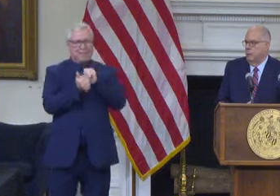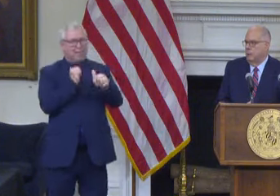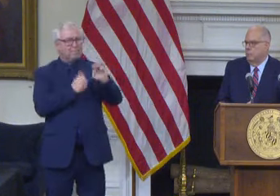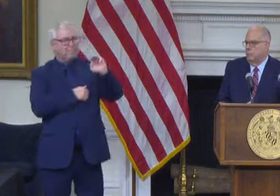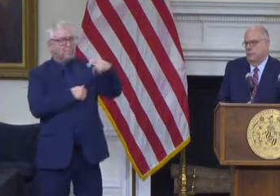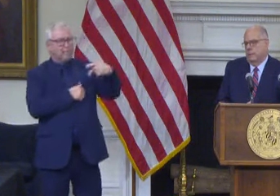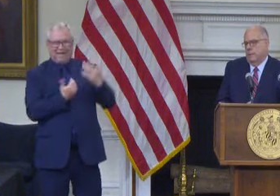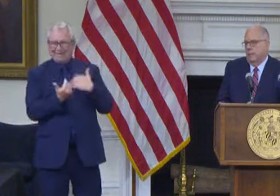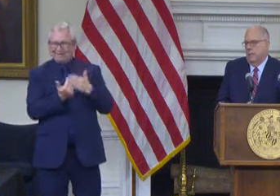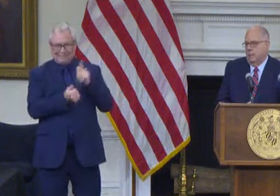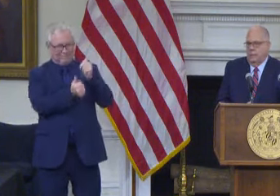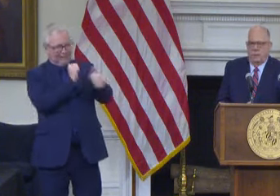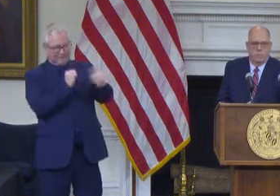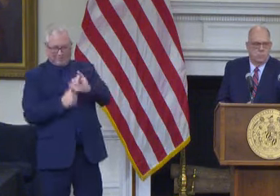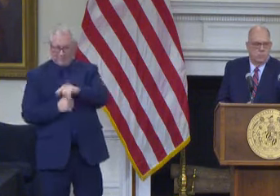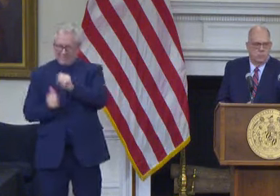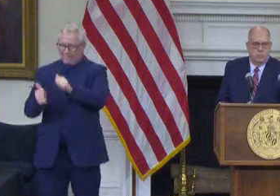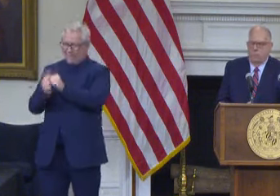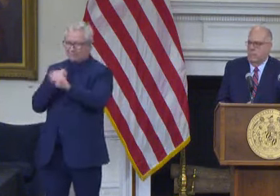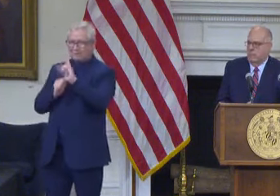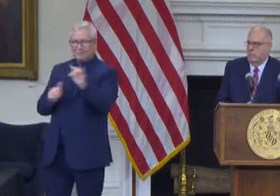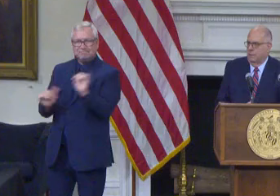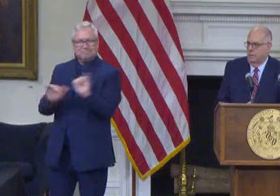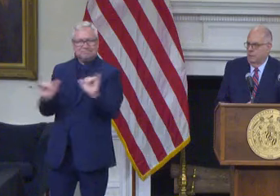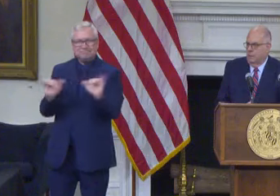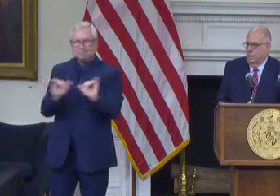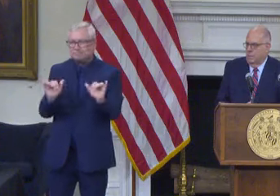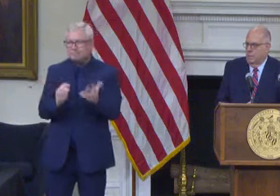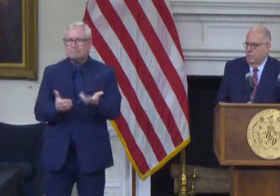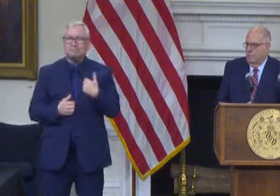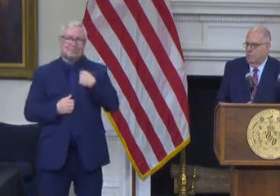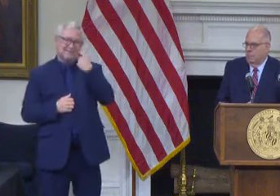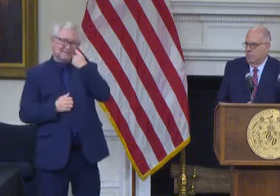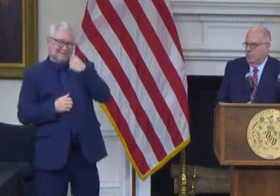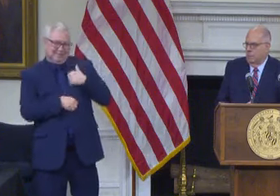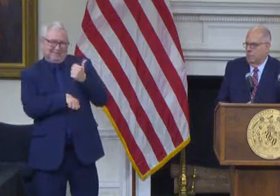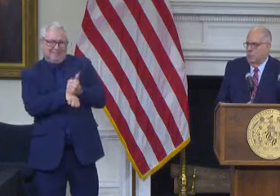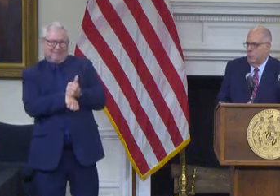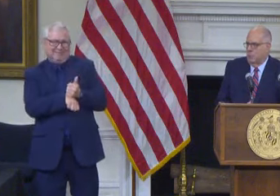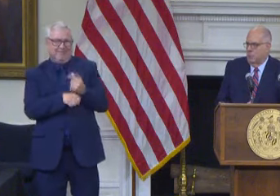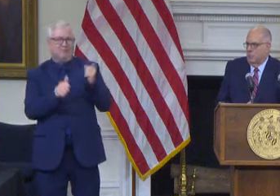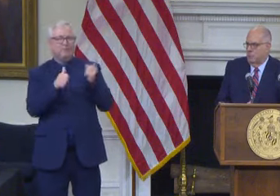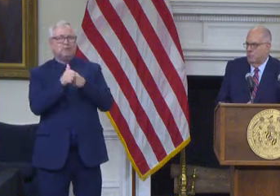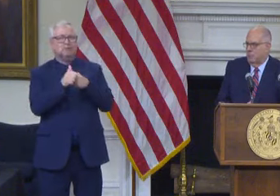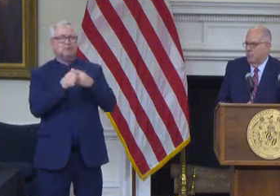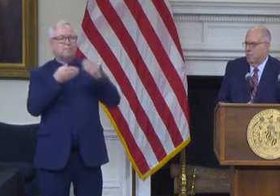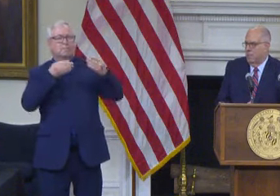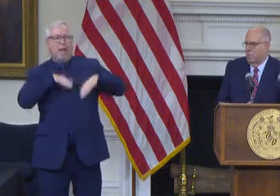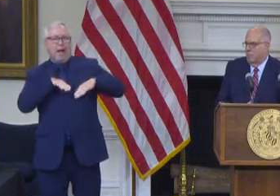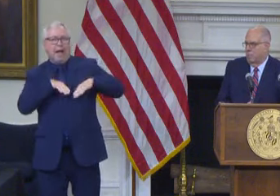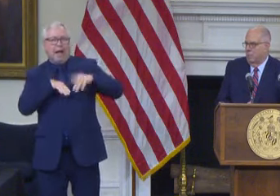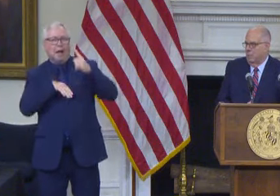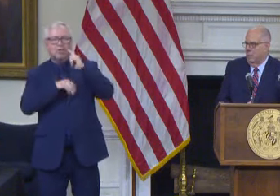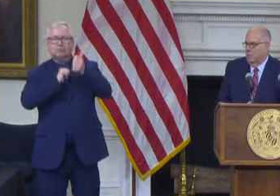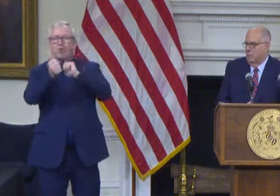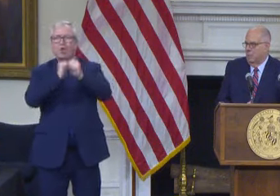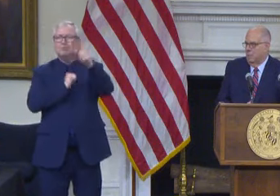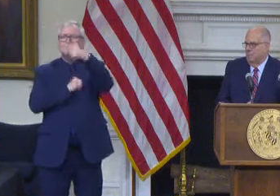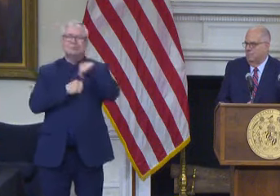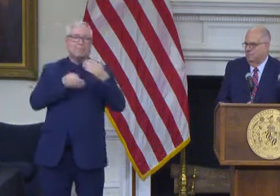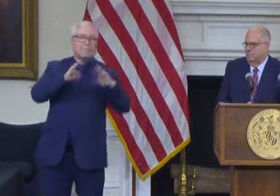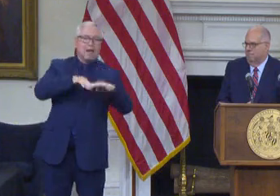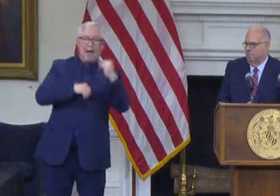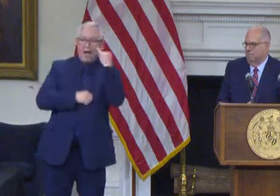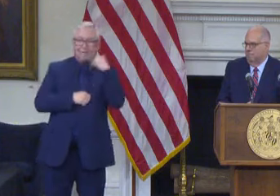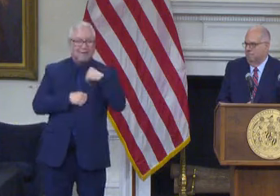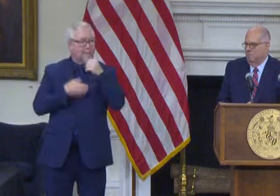I'm still hopeful but I you know I just placed the first bet at MGM that in Maryland for sports betting I'm if I was betting I probably wouldn't put all the money on